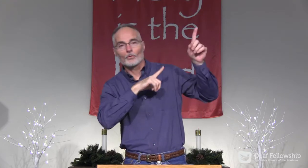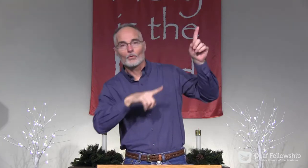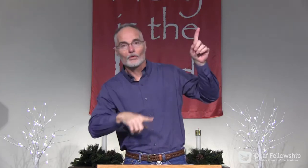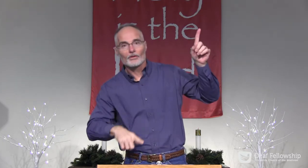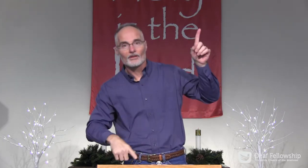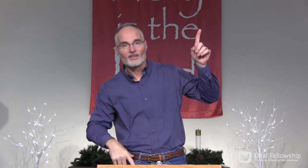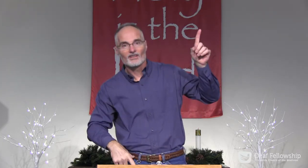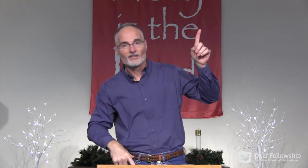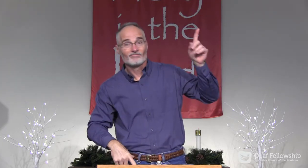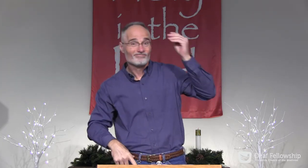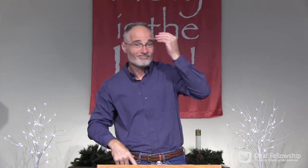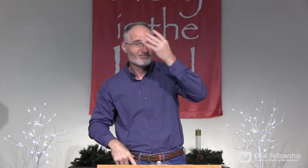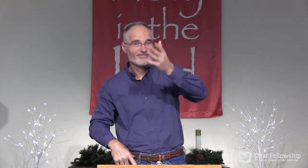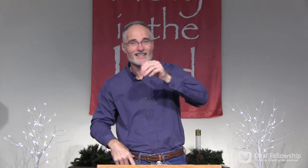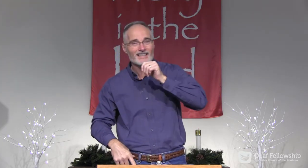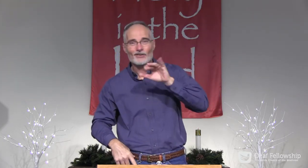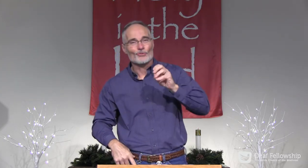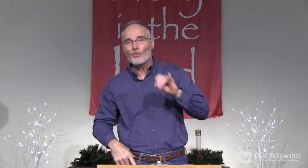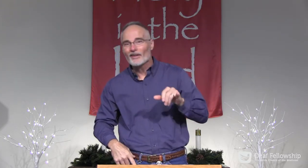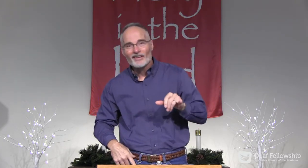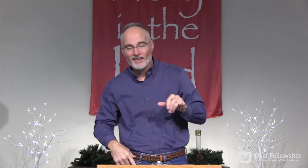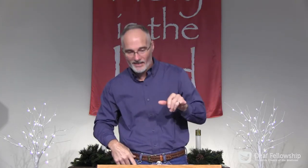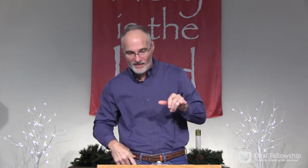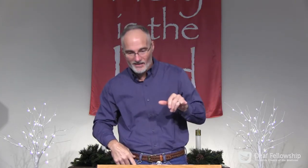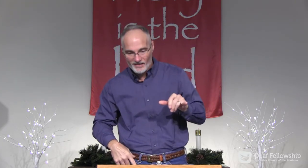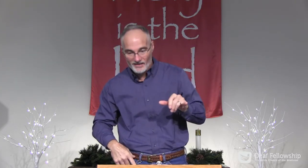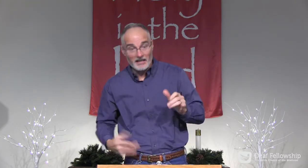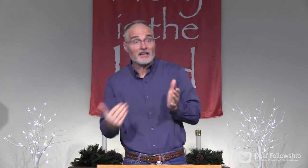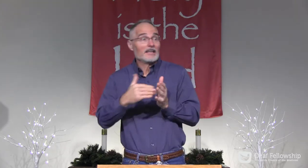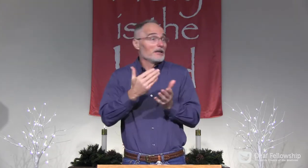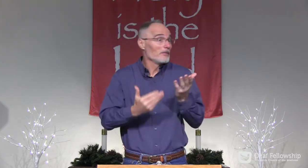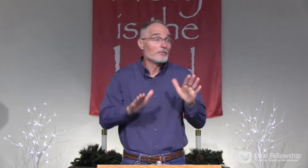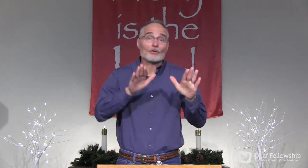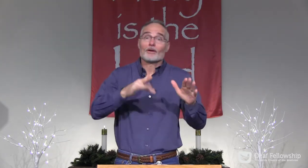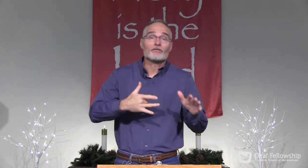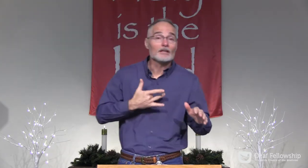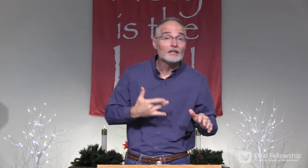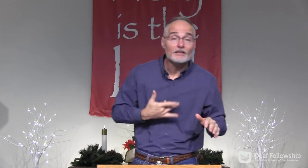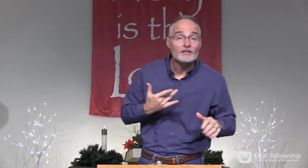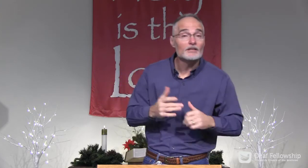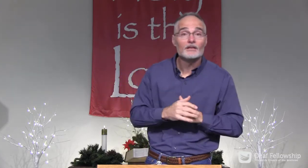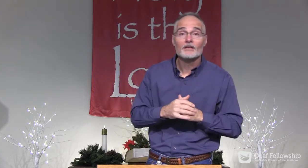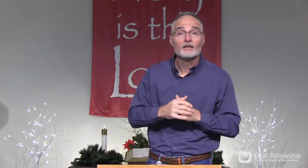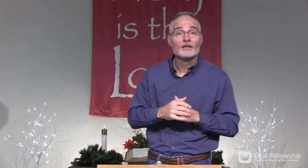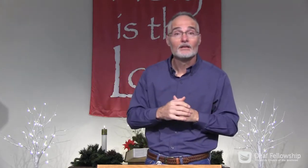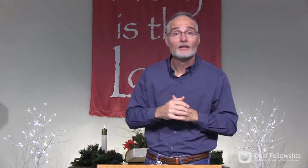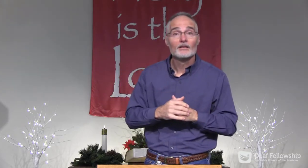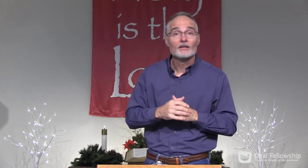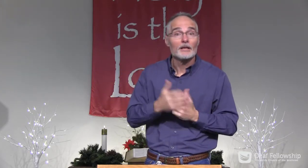if you don't belong to the Lord, it's not true joy. Again, it may be great feelings.